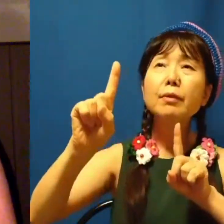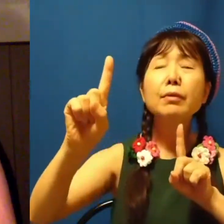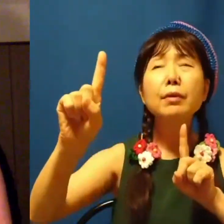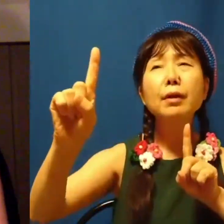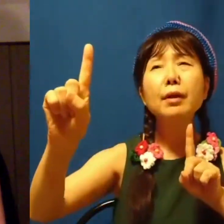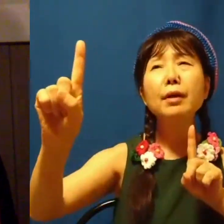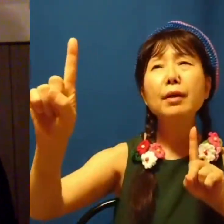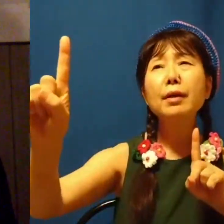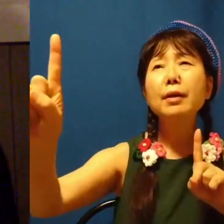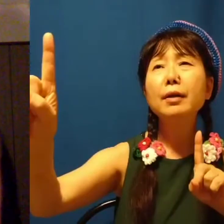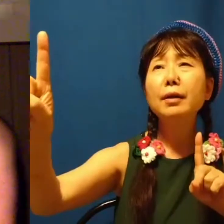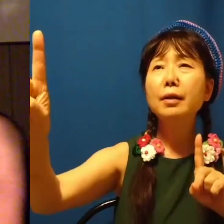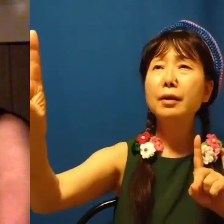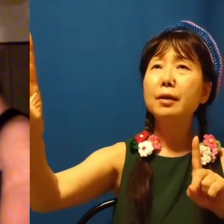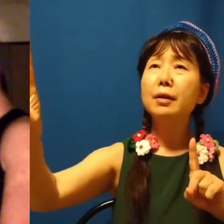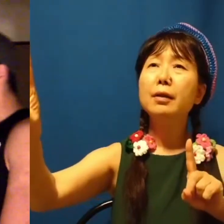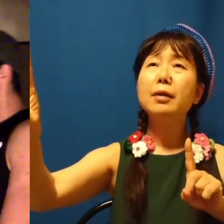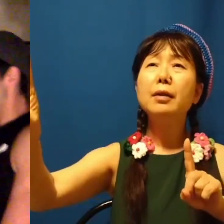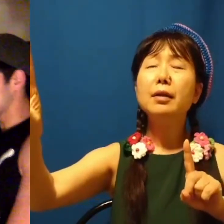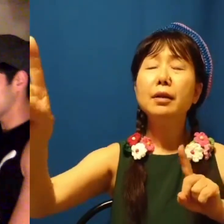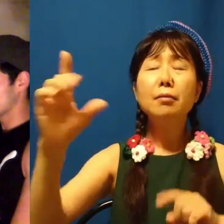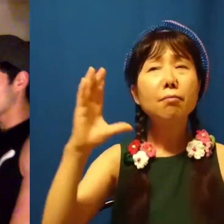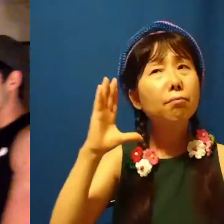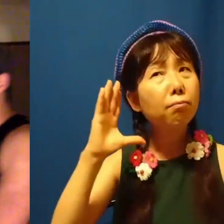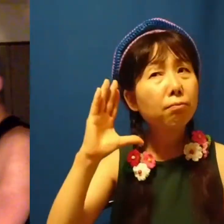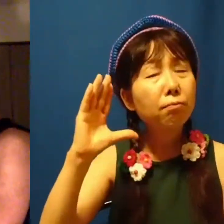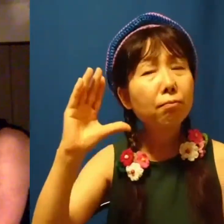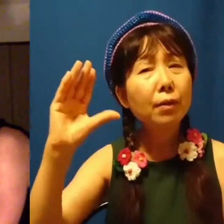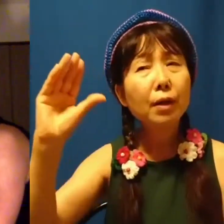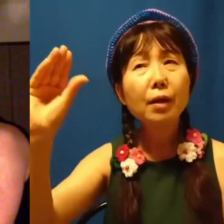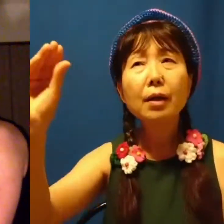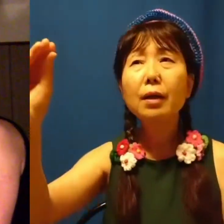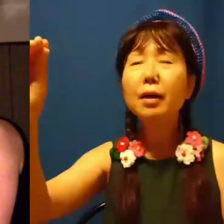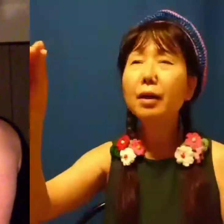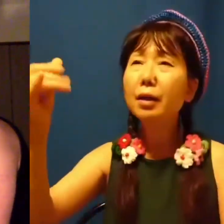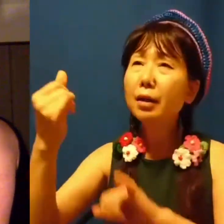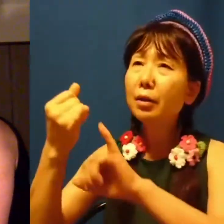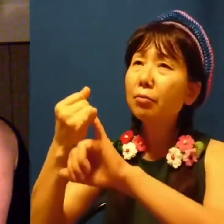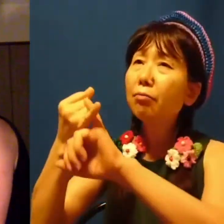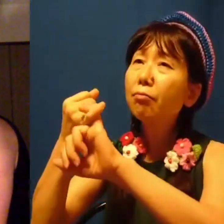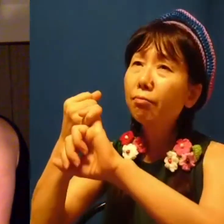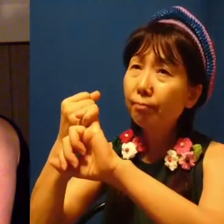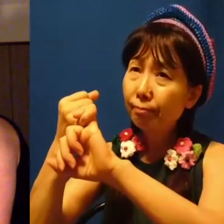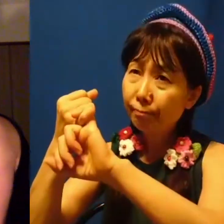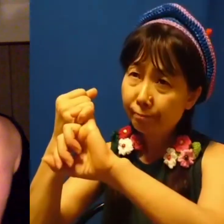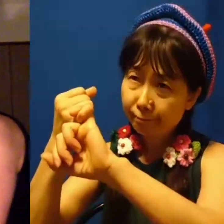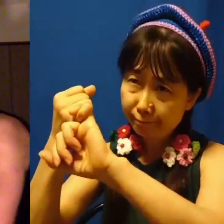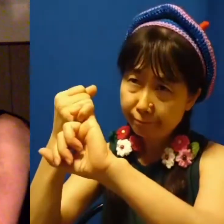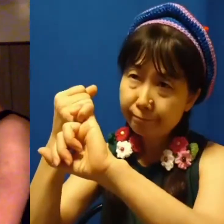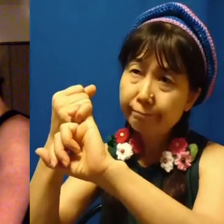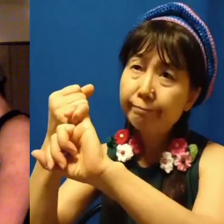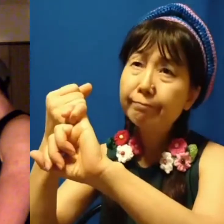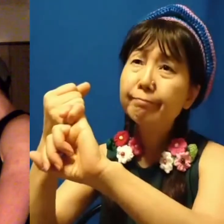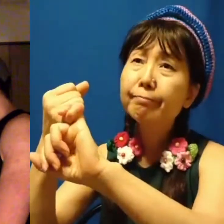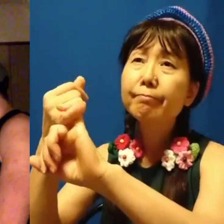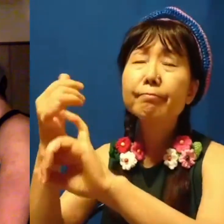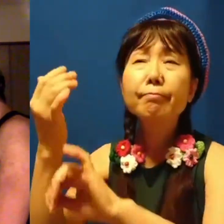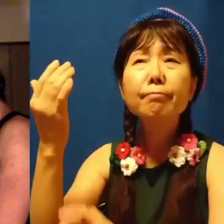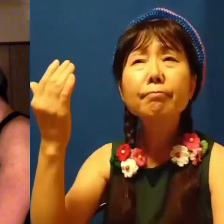while, I'm going away, but